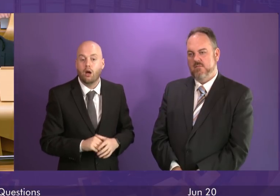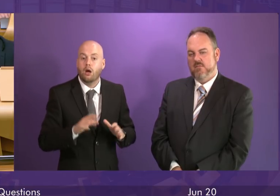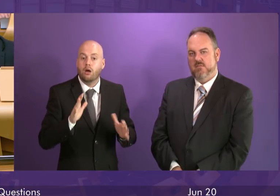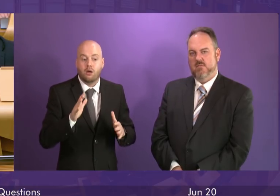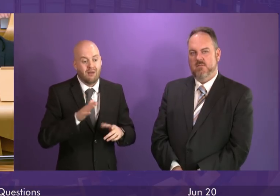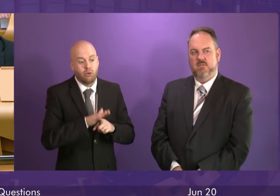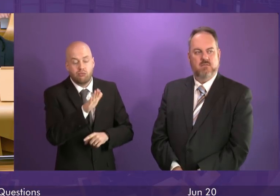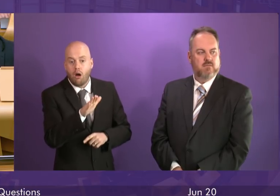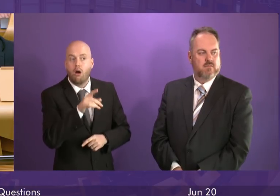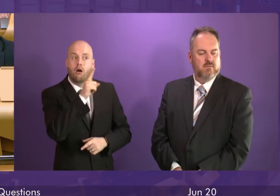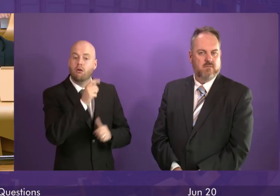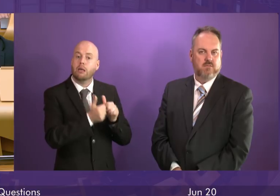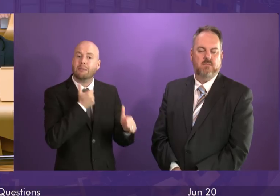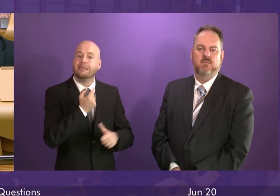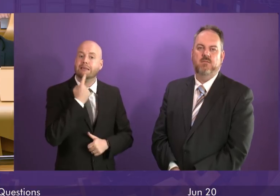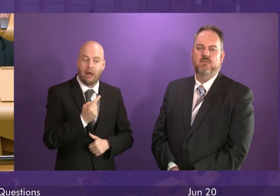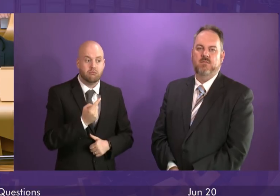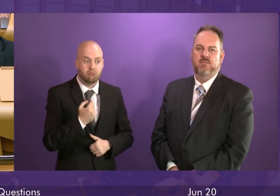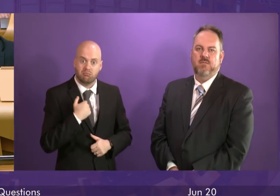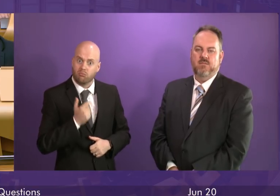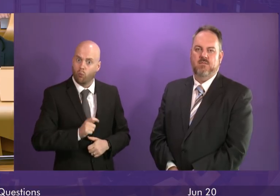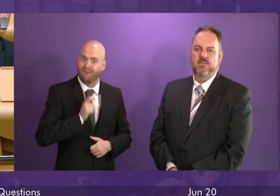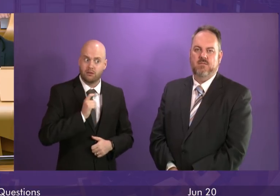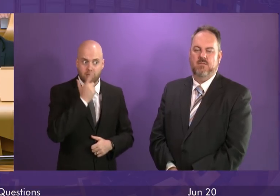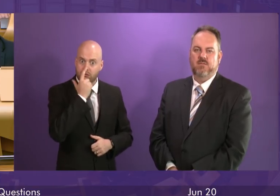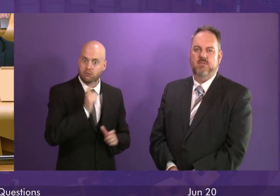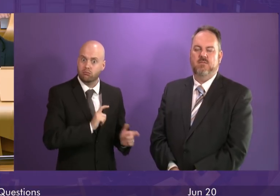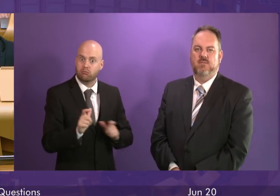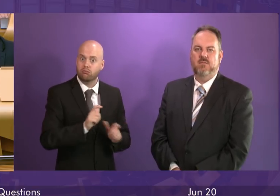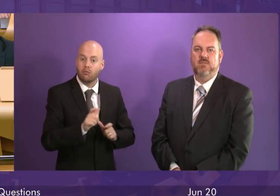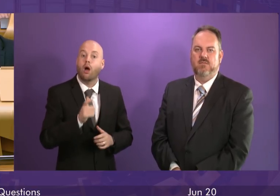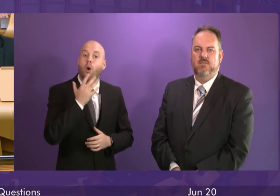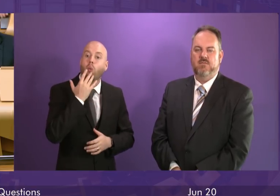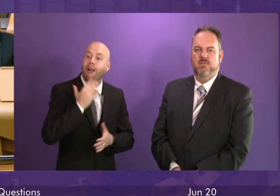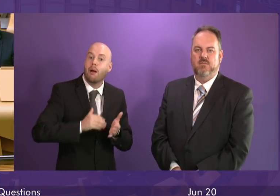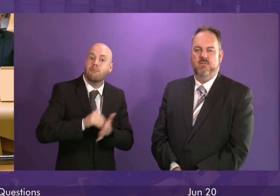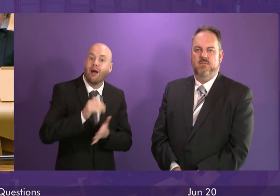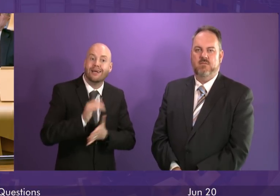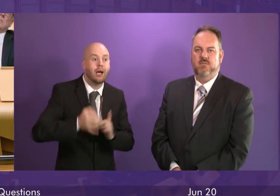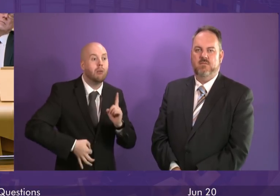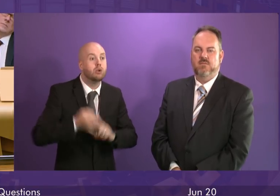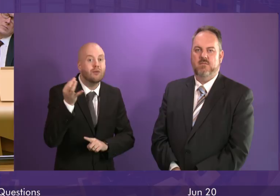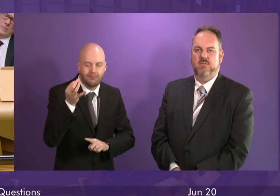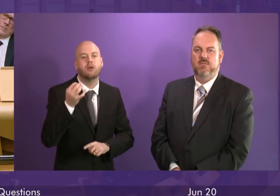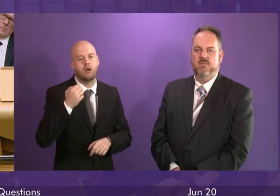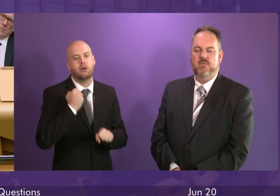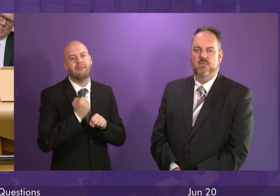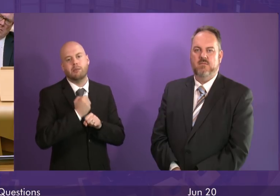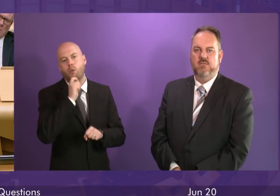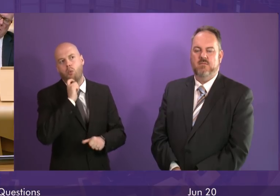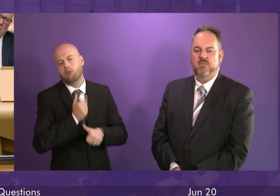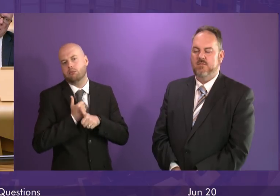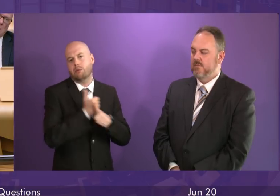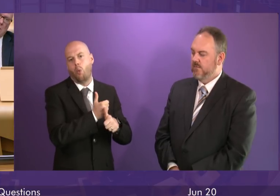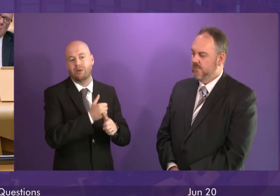it does have confidence in the underlying health of the plant and hopes to begin recruitment again when the market improves and the Government will do everything it can to support them in